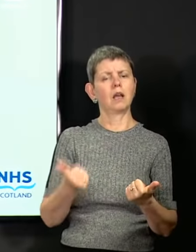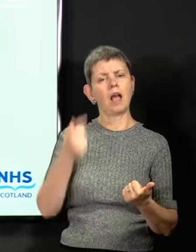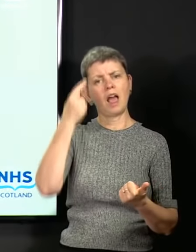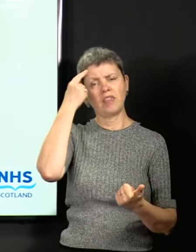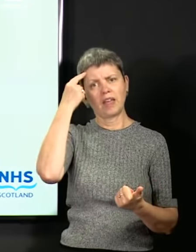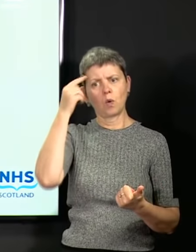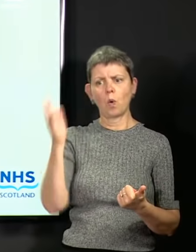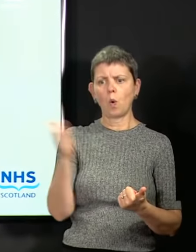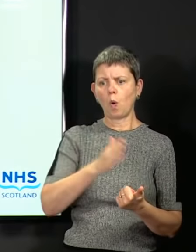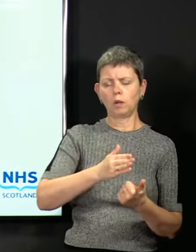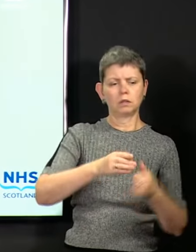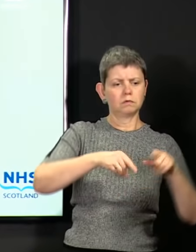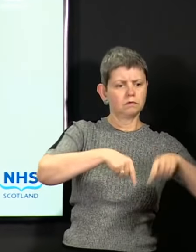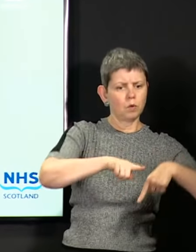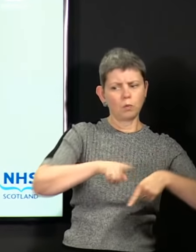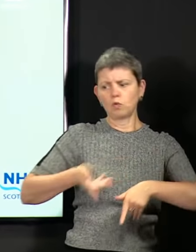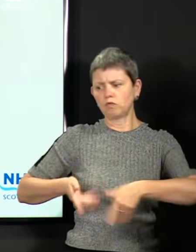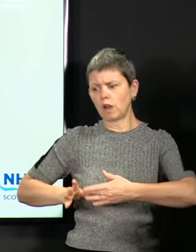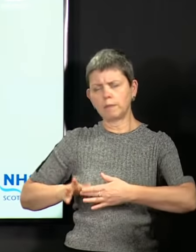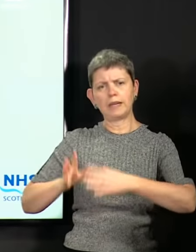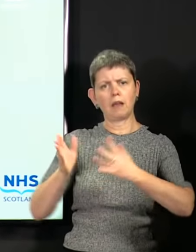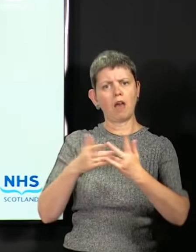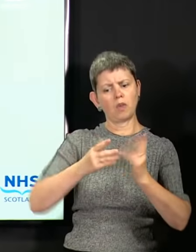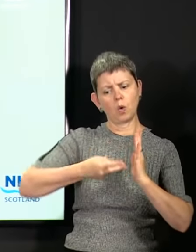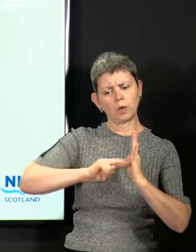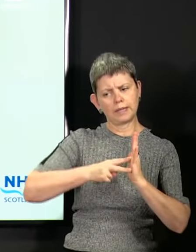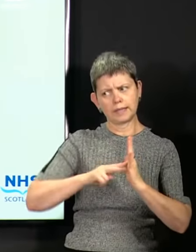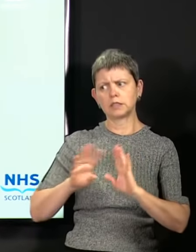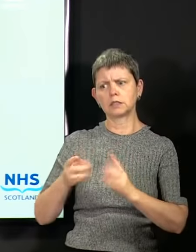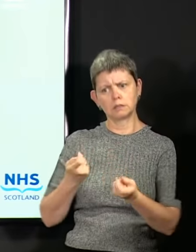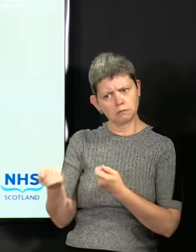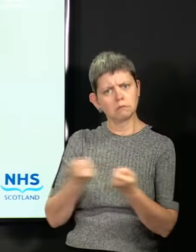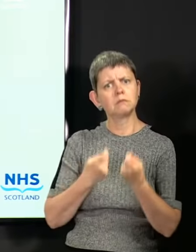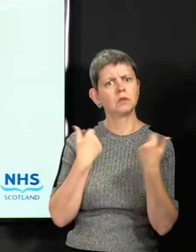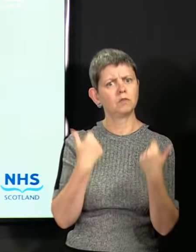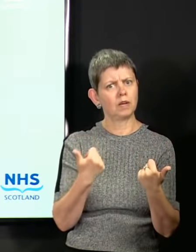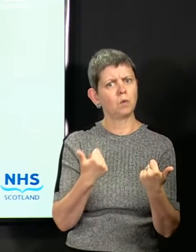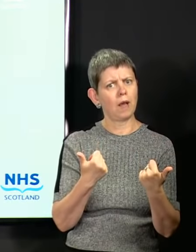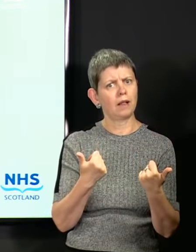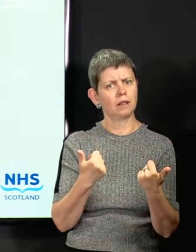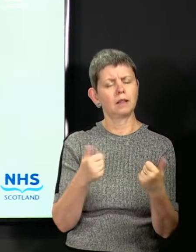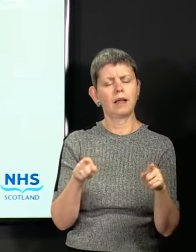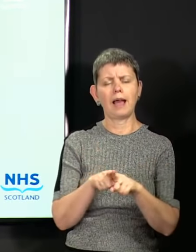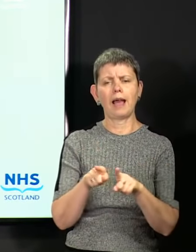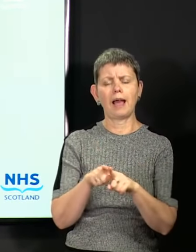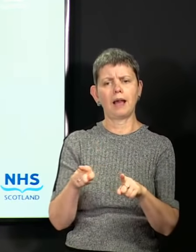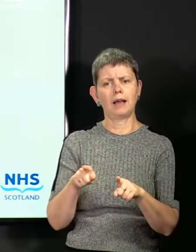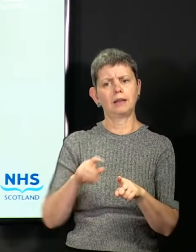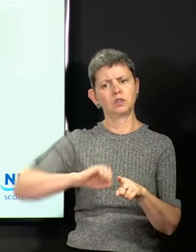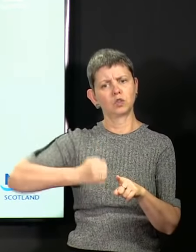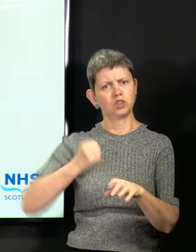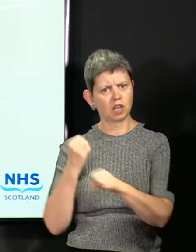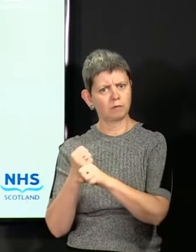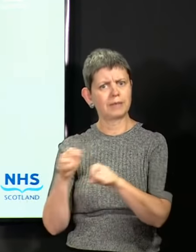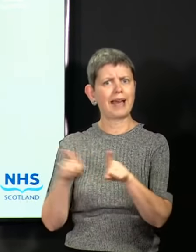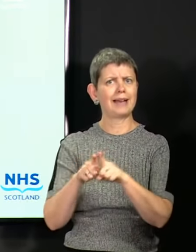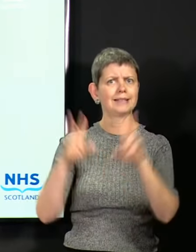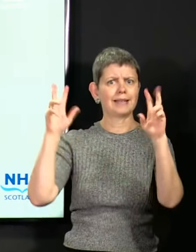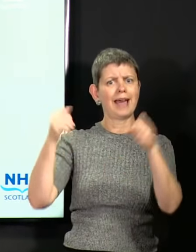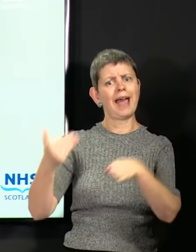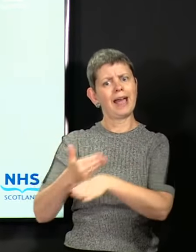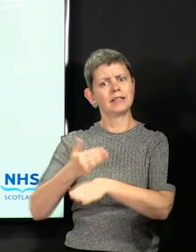organisations in charge of football, rugby and other team sports and by the Scottish Government and Active Scotland. It is quite